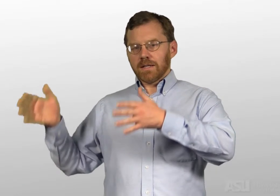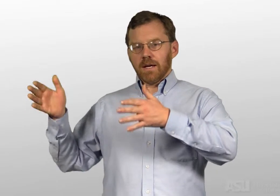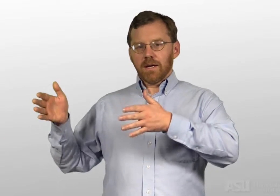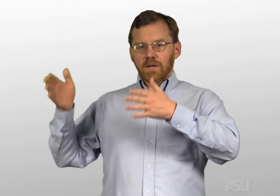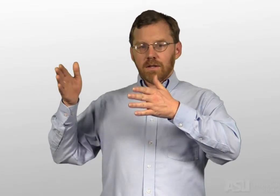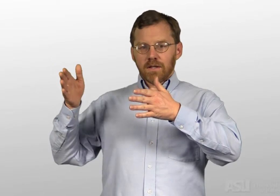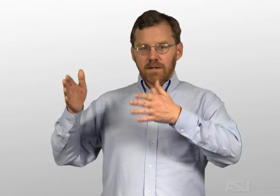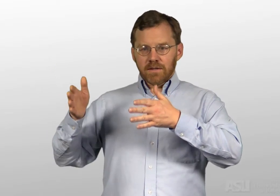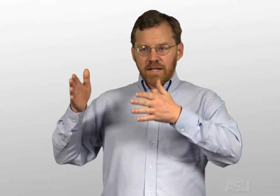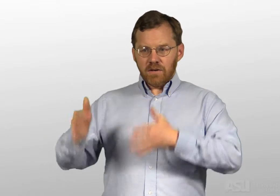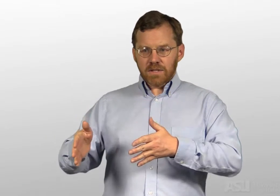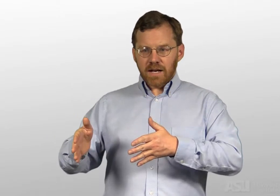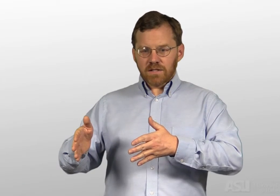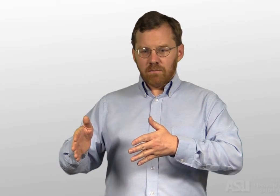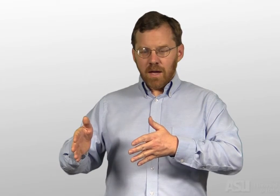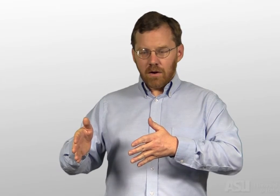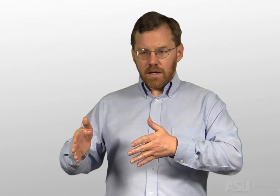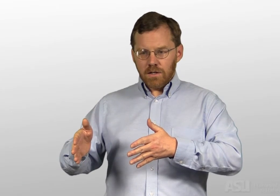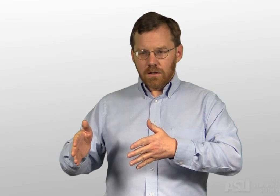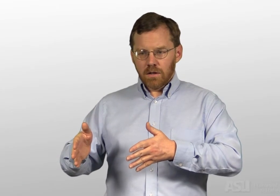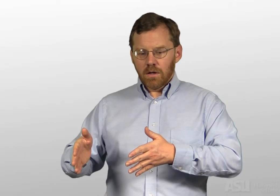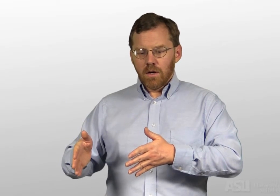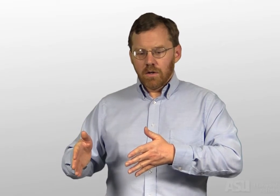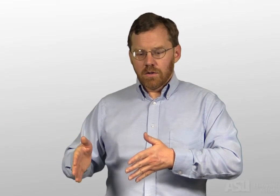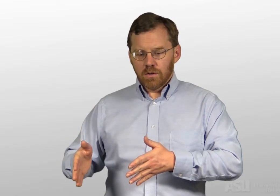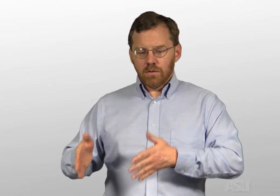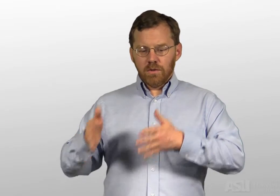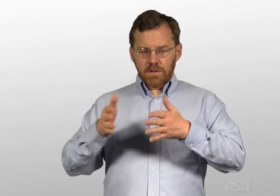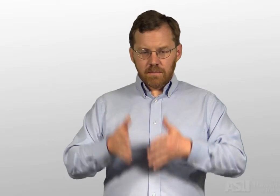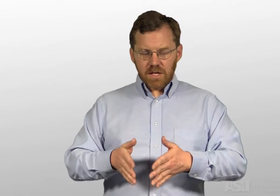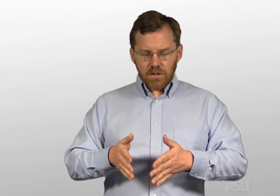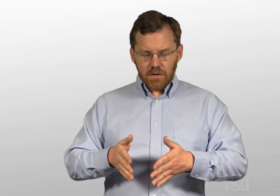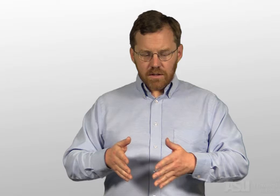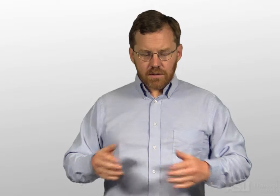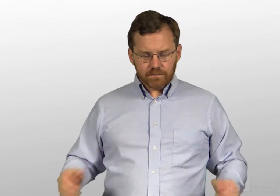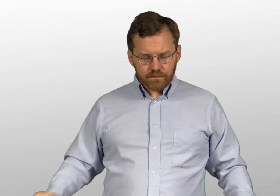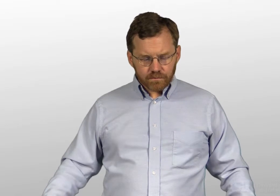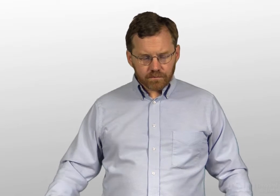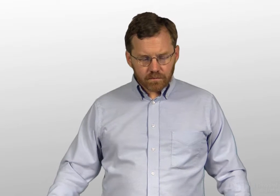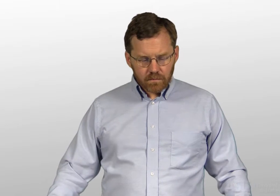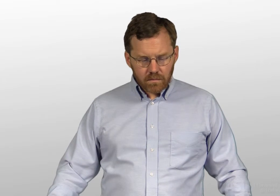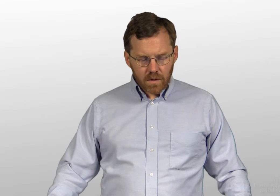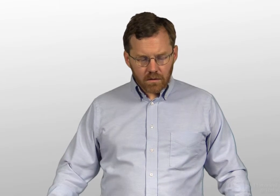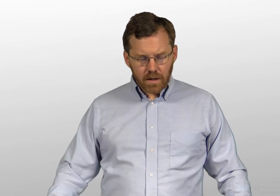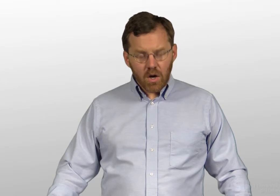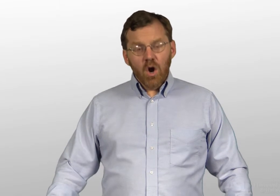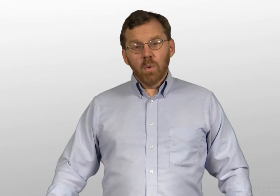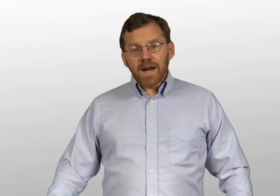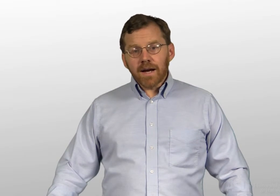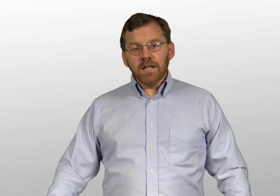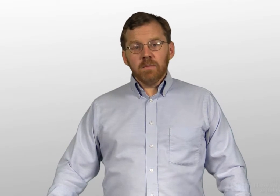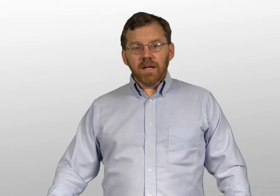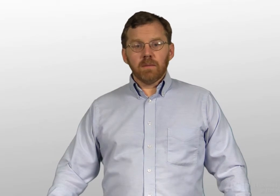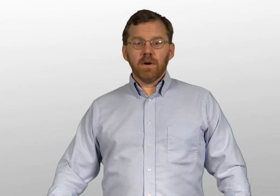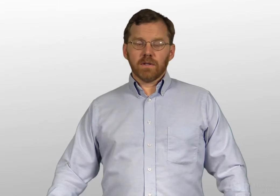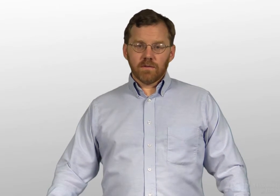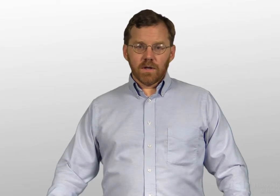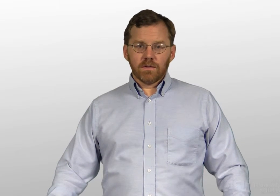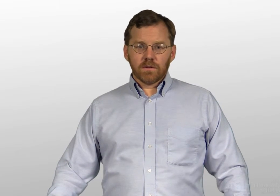giving the legal status of marriage to same-sex unions. We're not going to debate the merits of those,